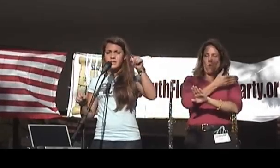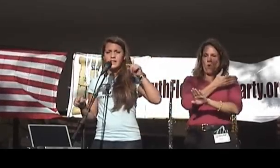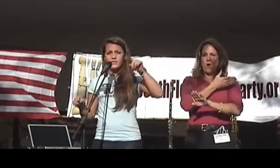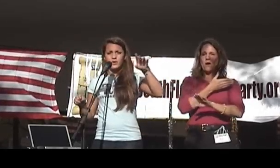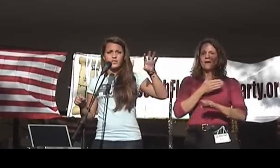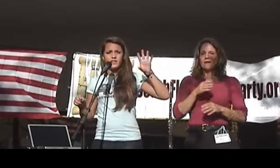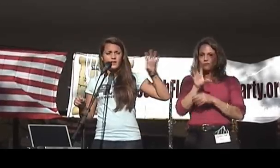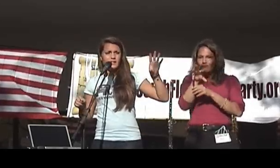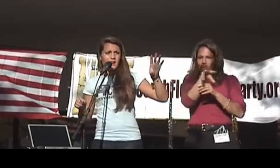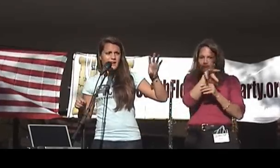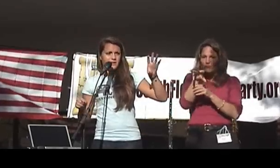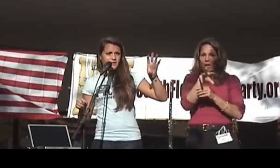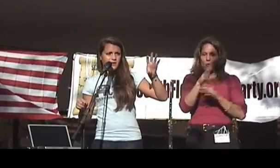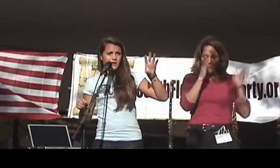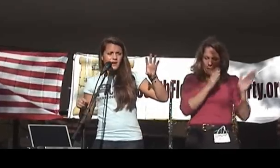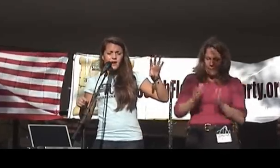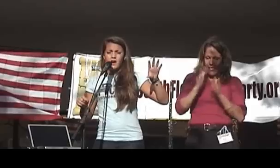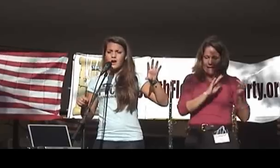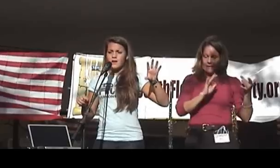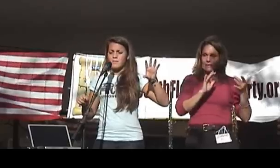We'd been planning the whole thing online.